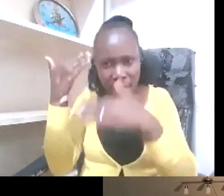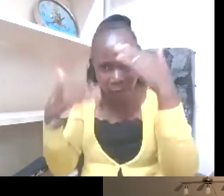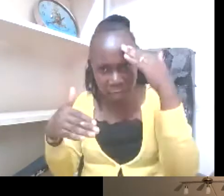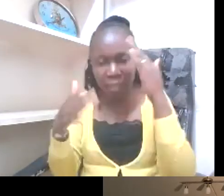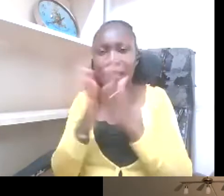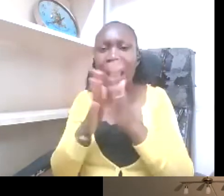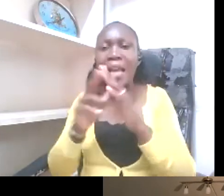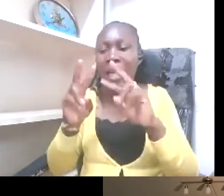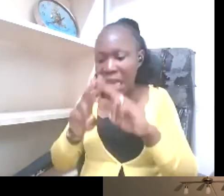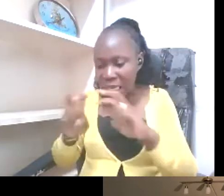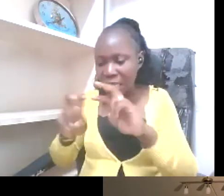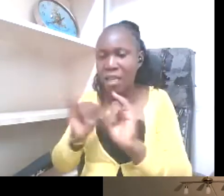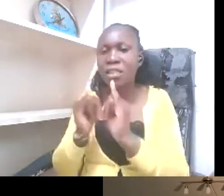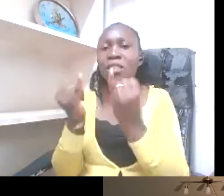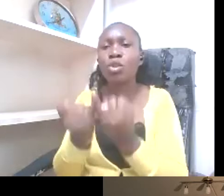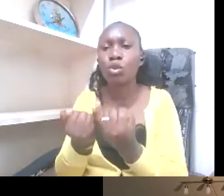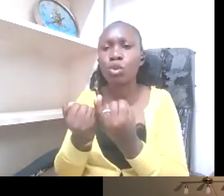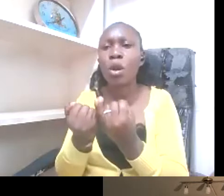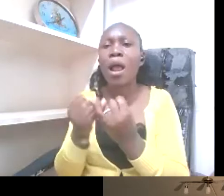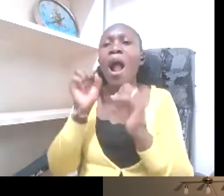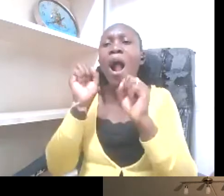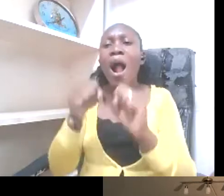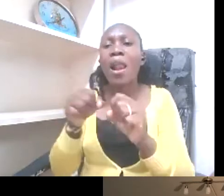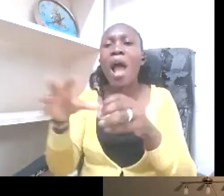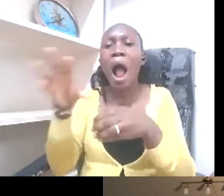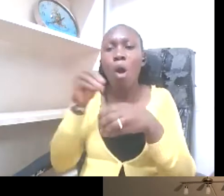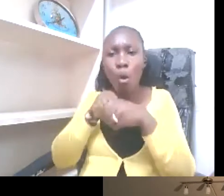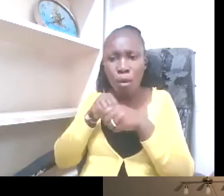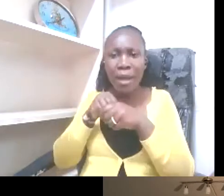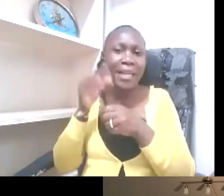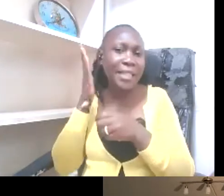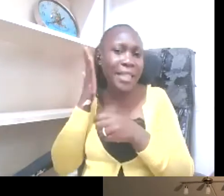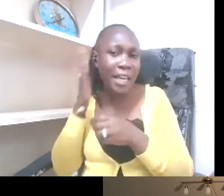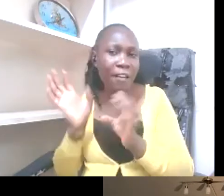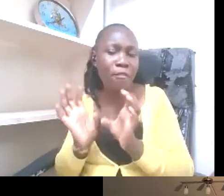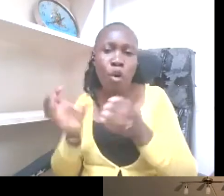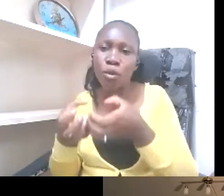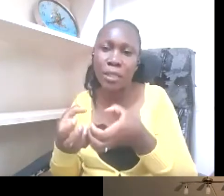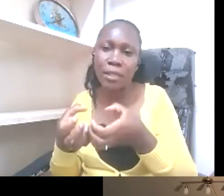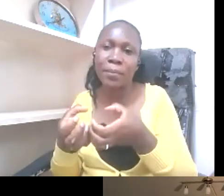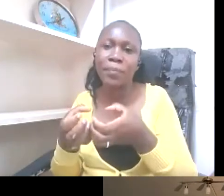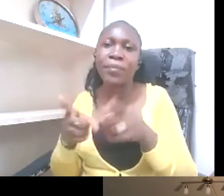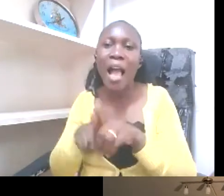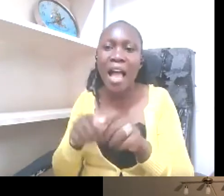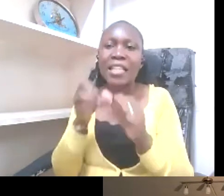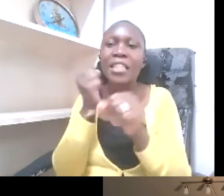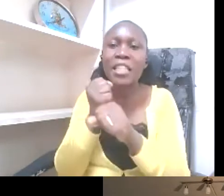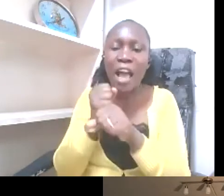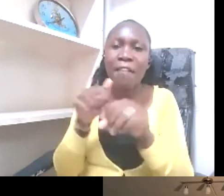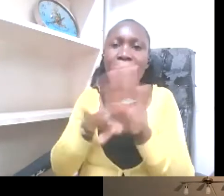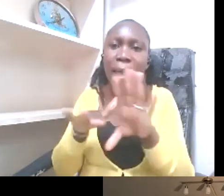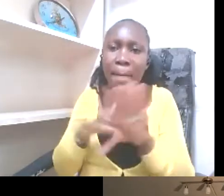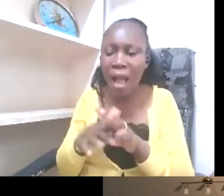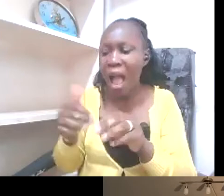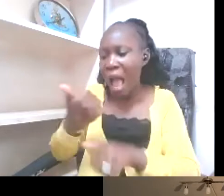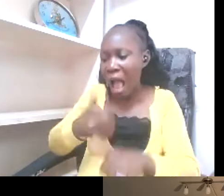the deaf community as staff members, as active researchers? What's, what